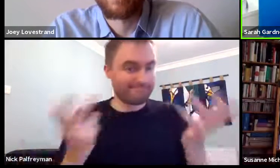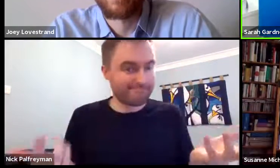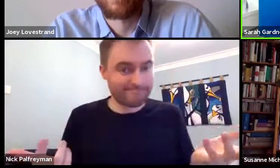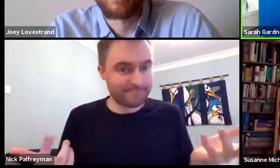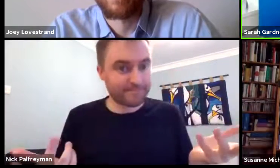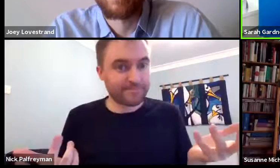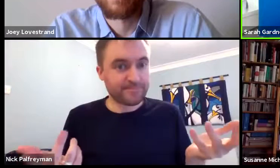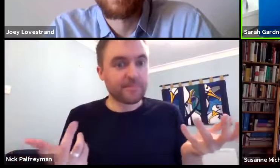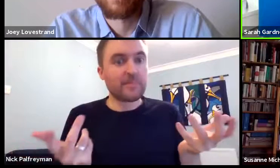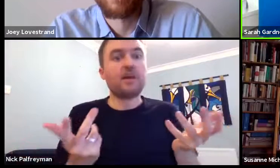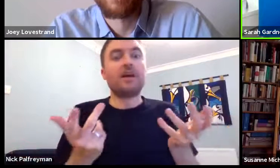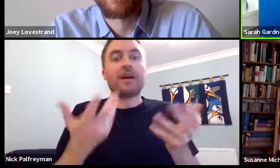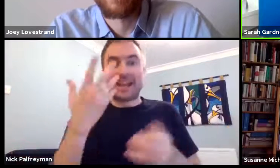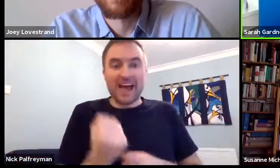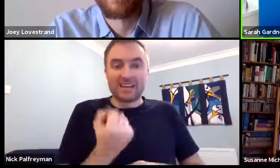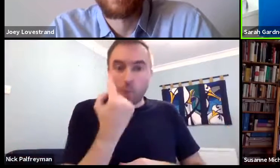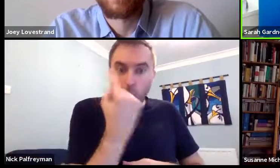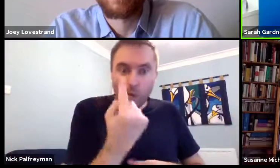expressions.